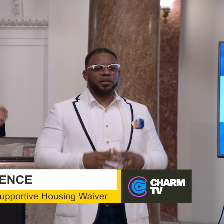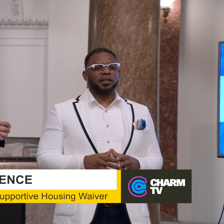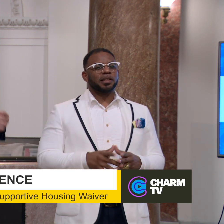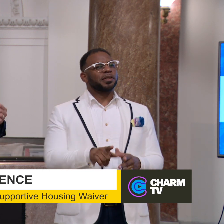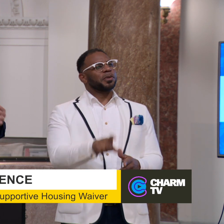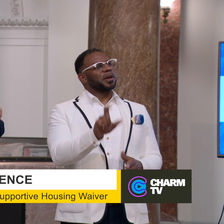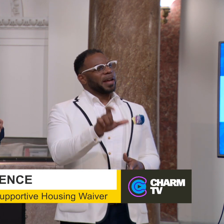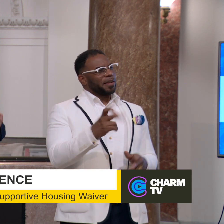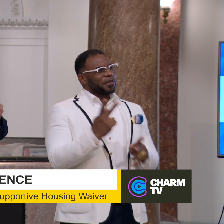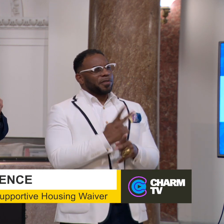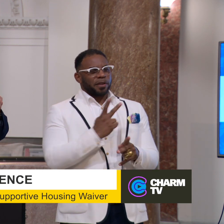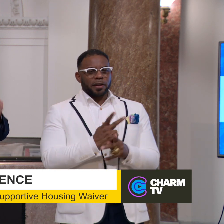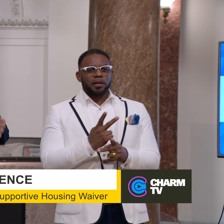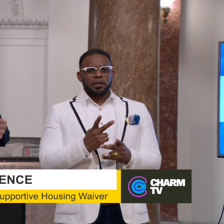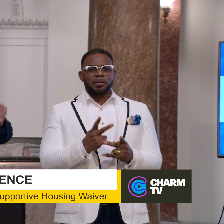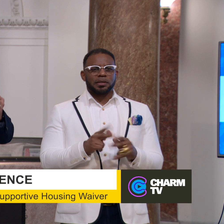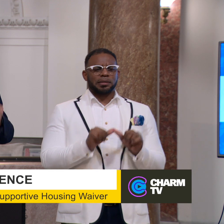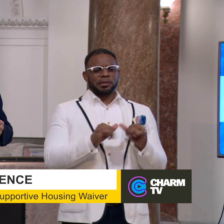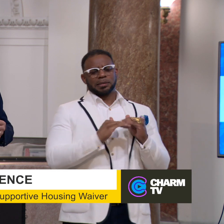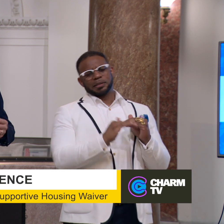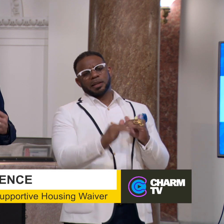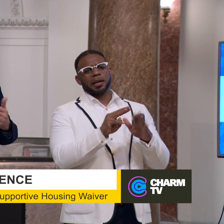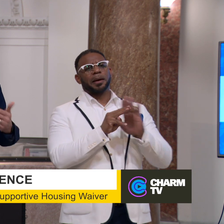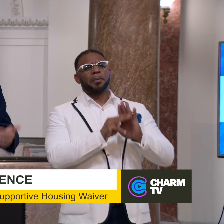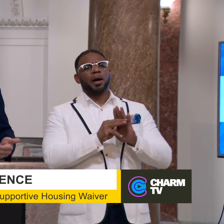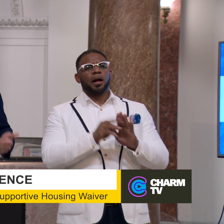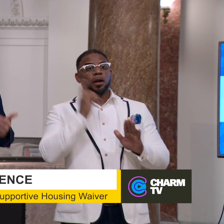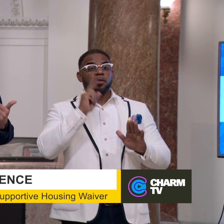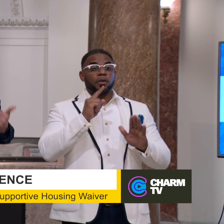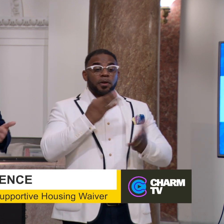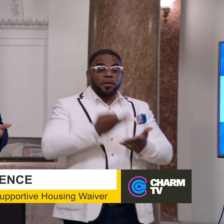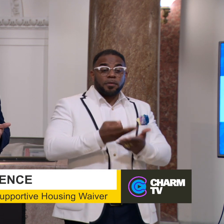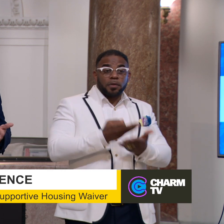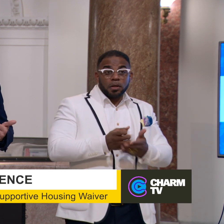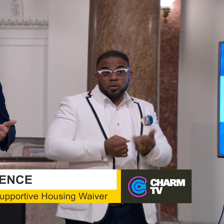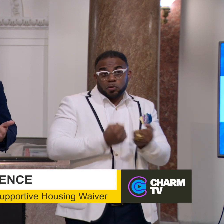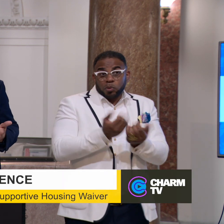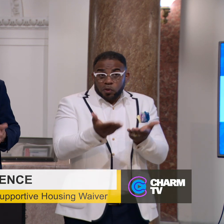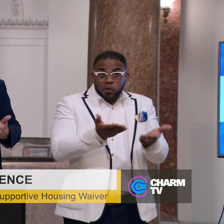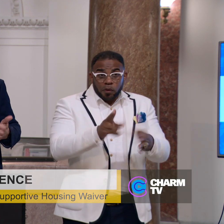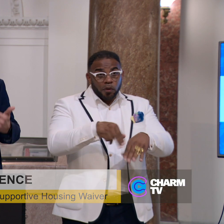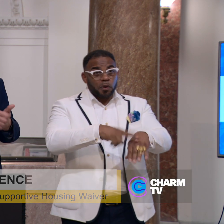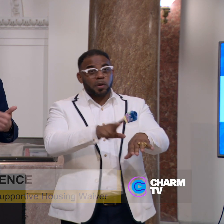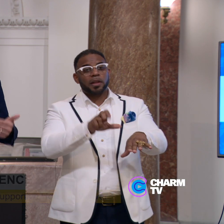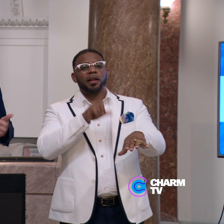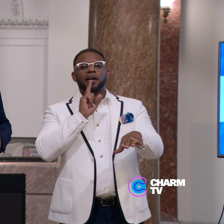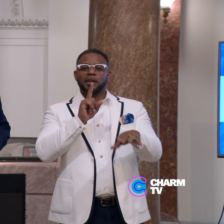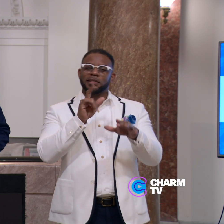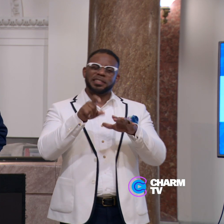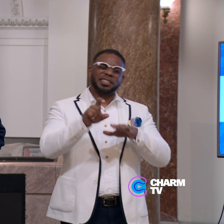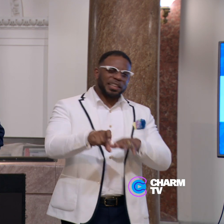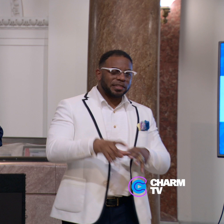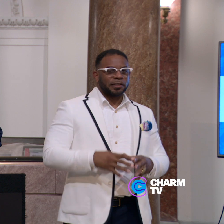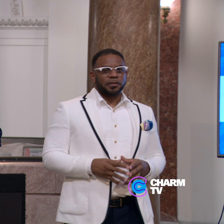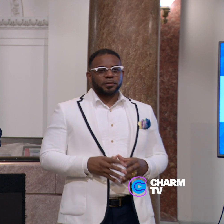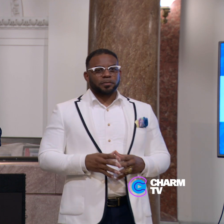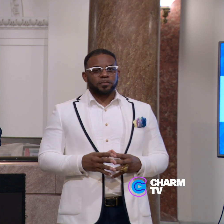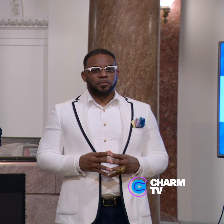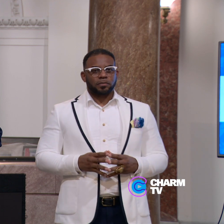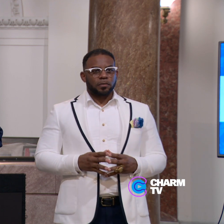and you have to figure out a sustainable model for funding the supportive services that are so necessary